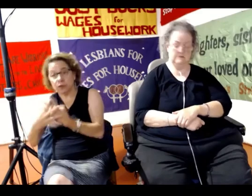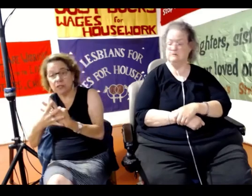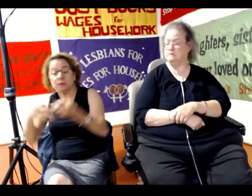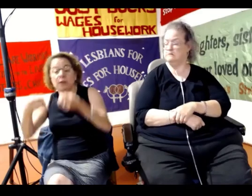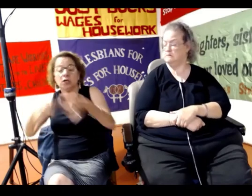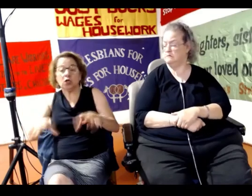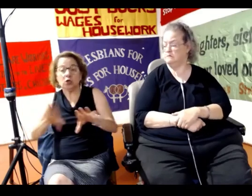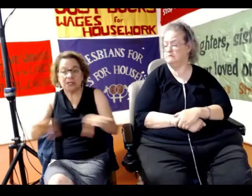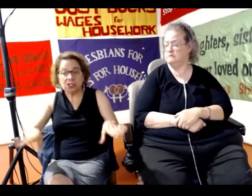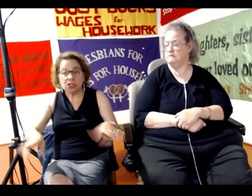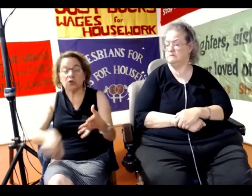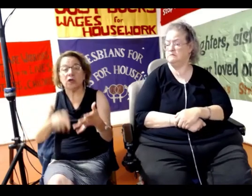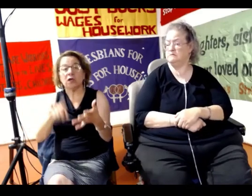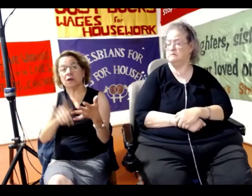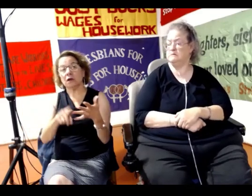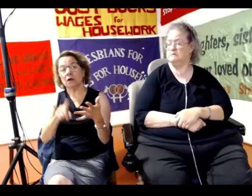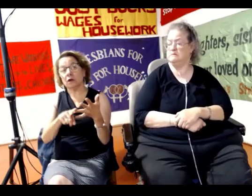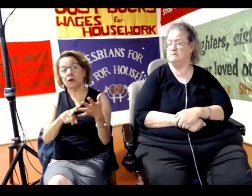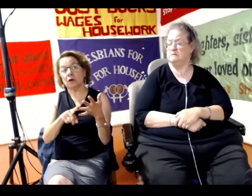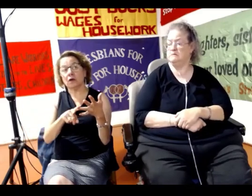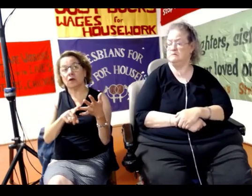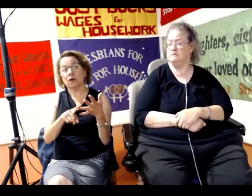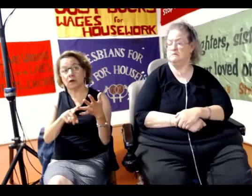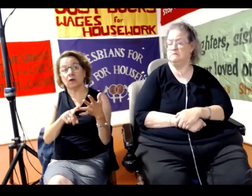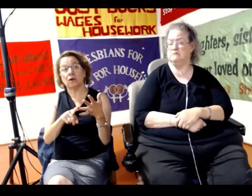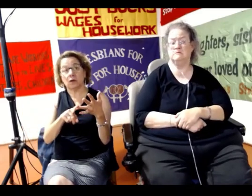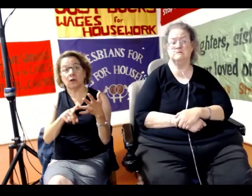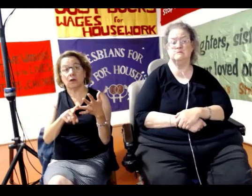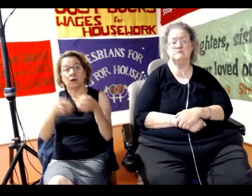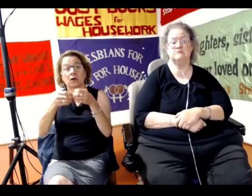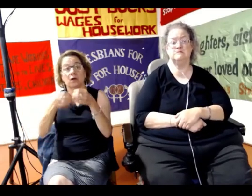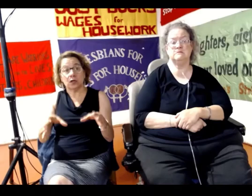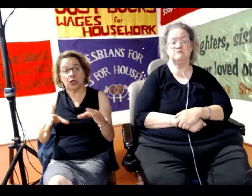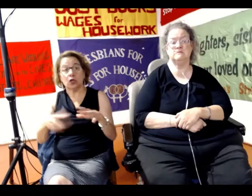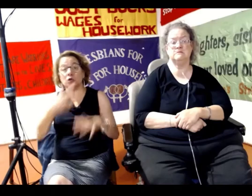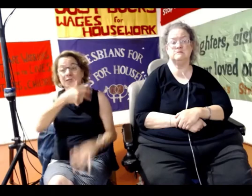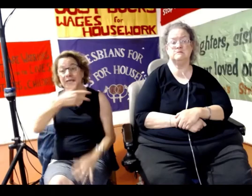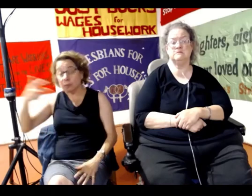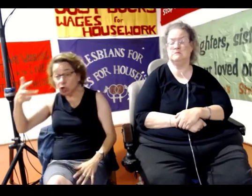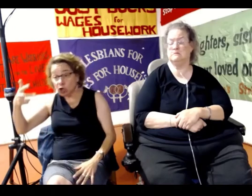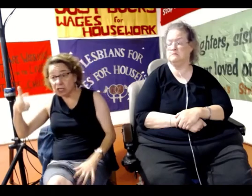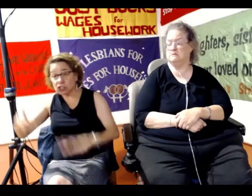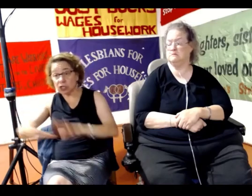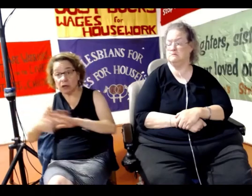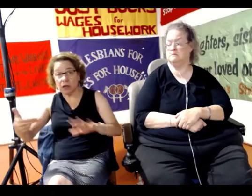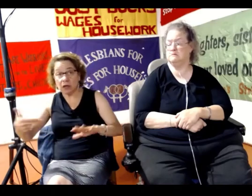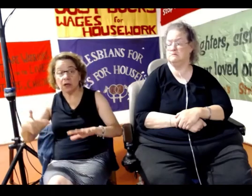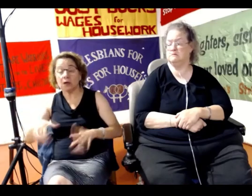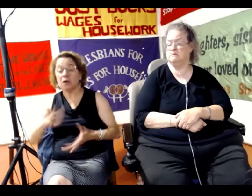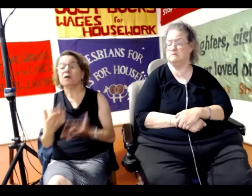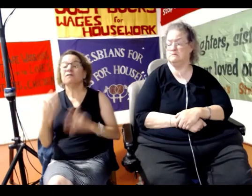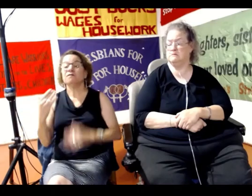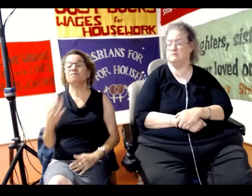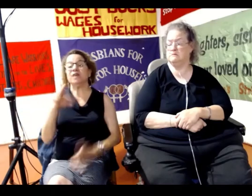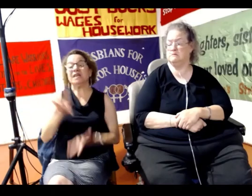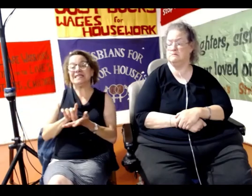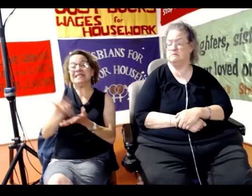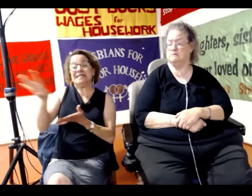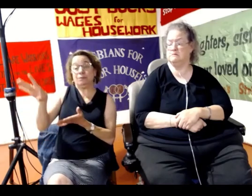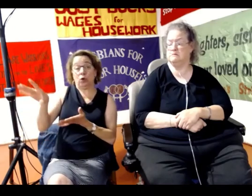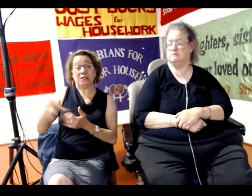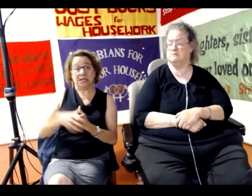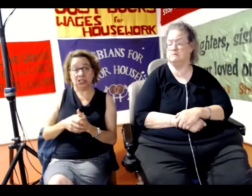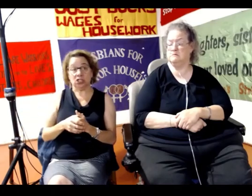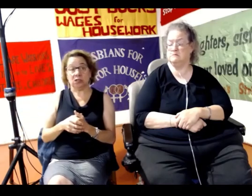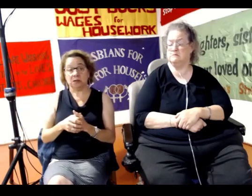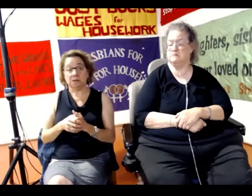and losing your immigration status, you know, facing deportation for those of us who